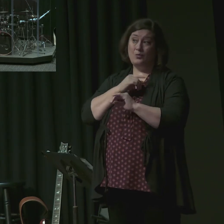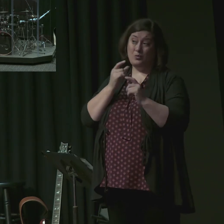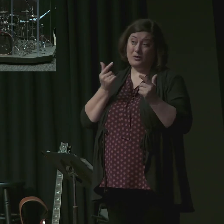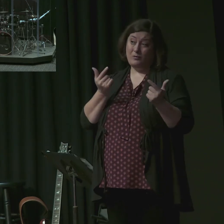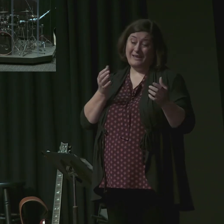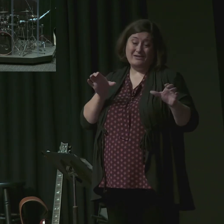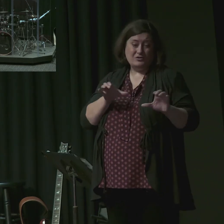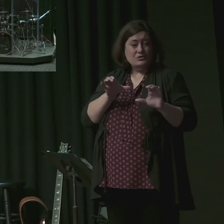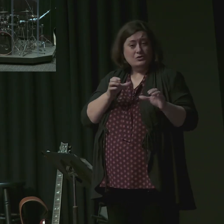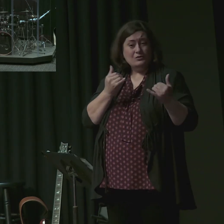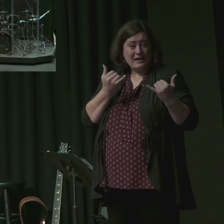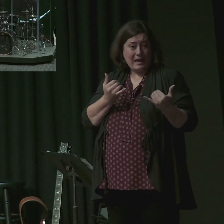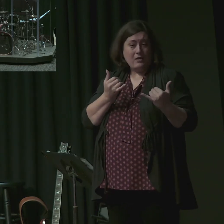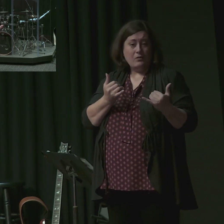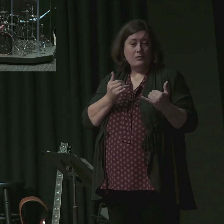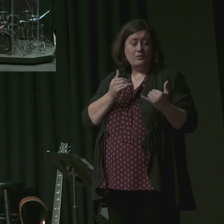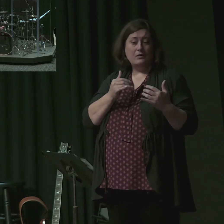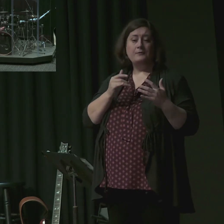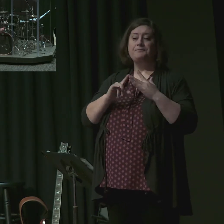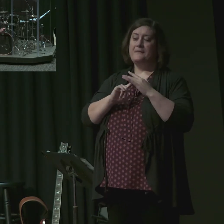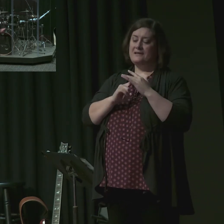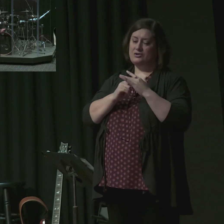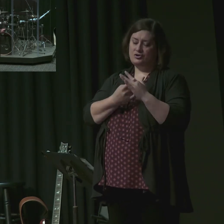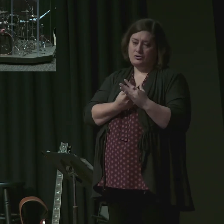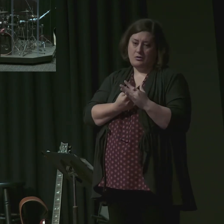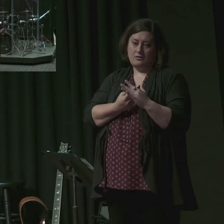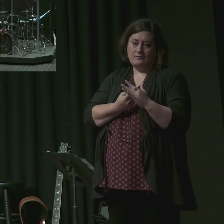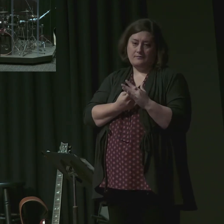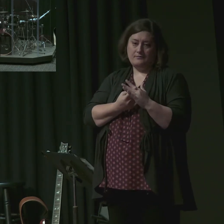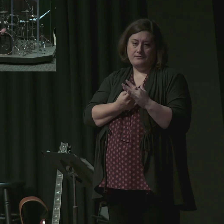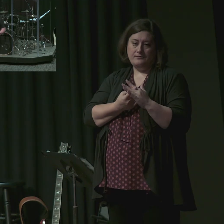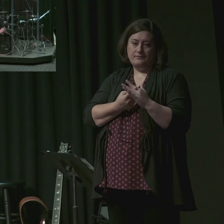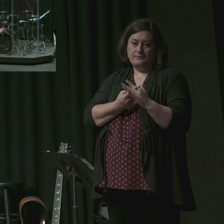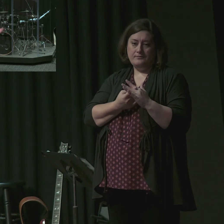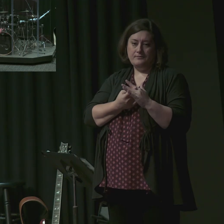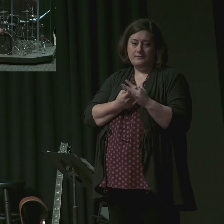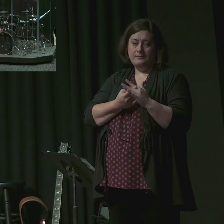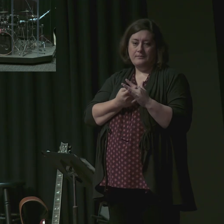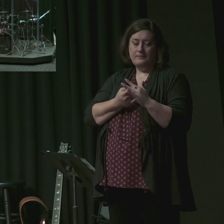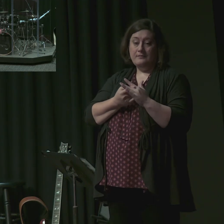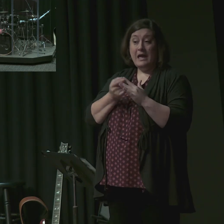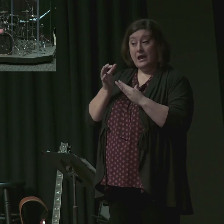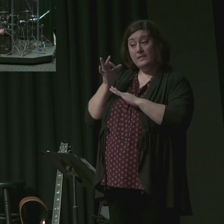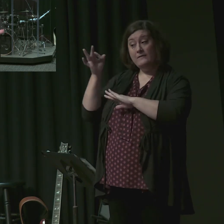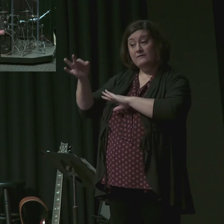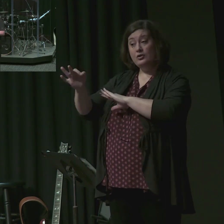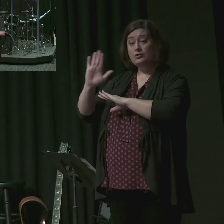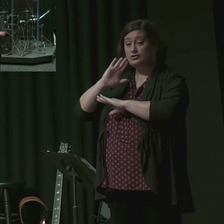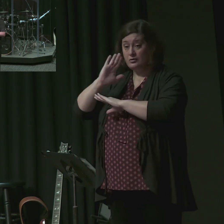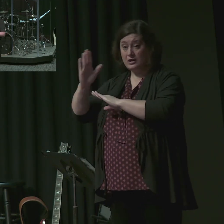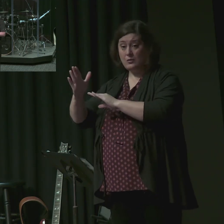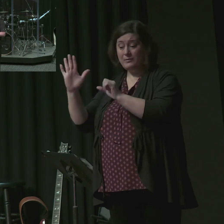do now is only the beginning of the kingdom that will one day be made full and complete.